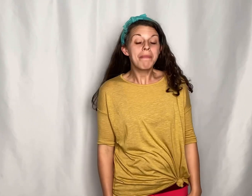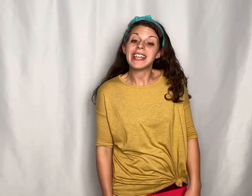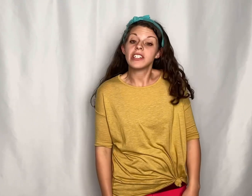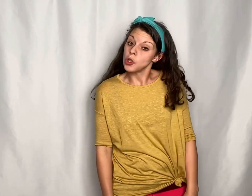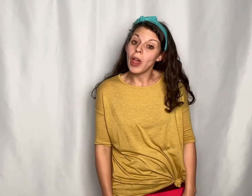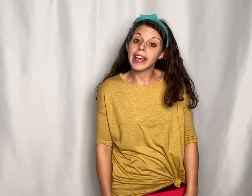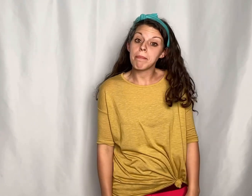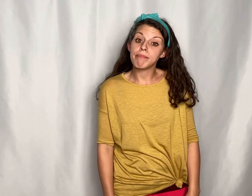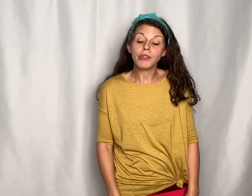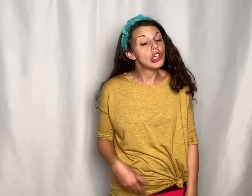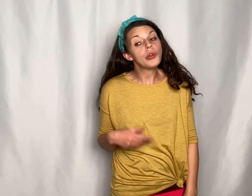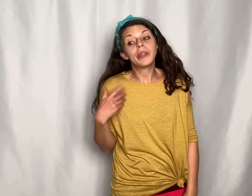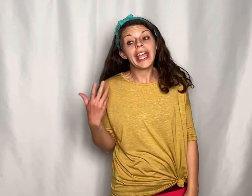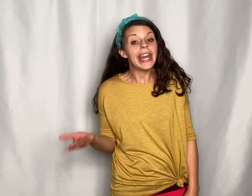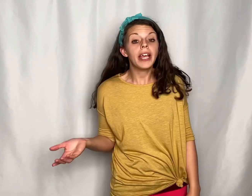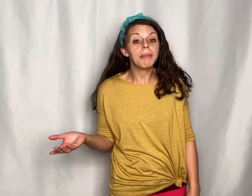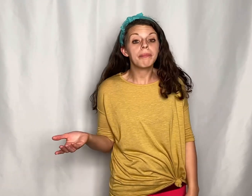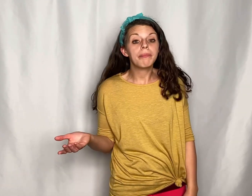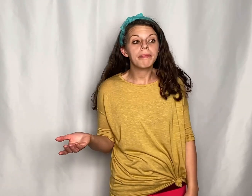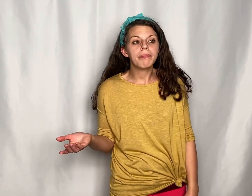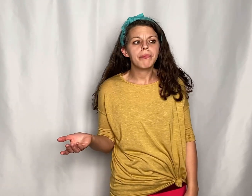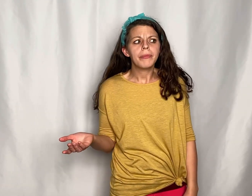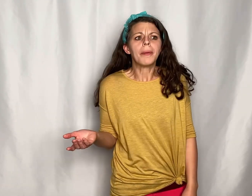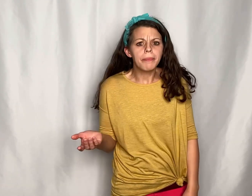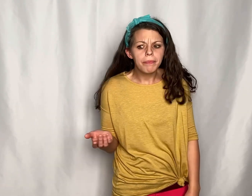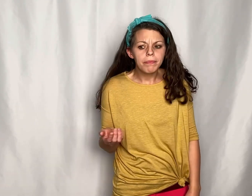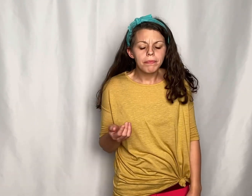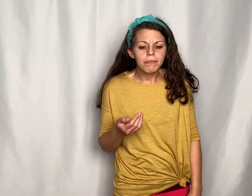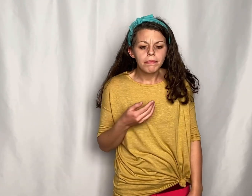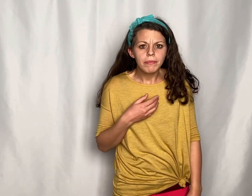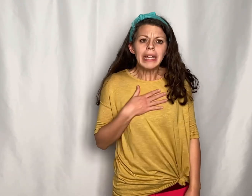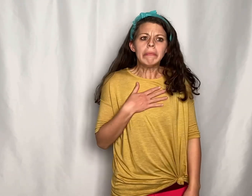makes you hiccup, you can hiccup, hiccup, hiccup.